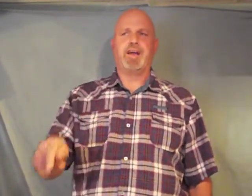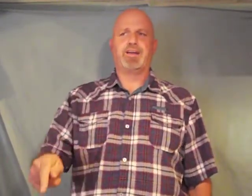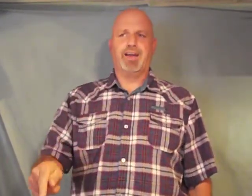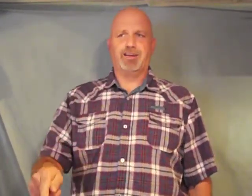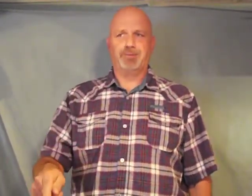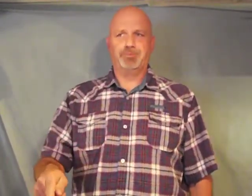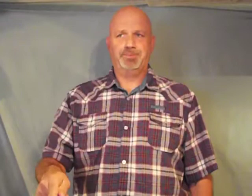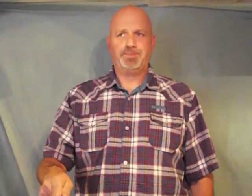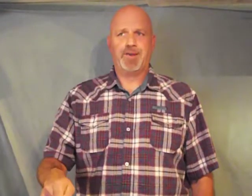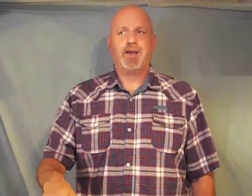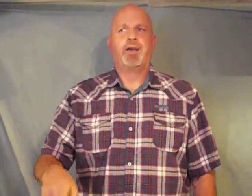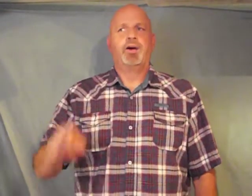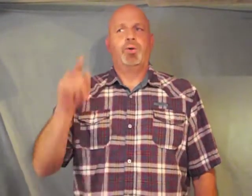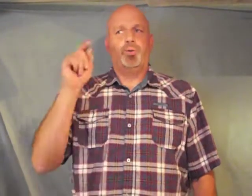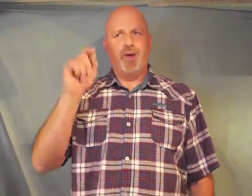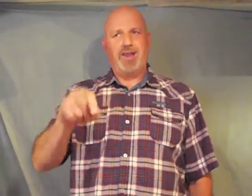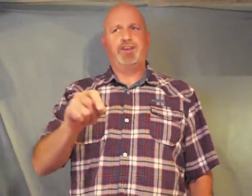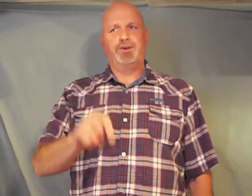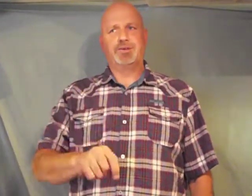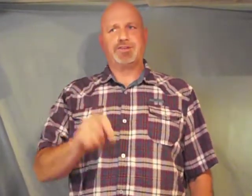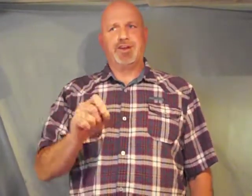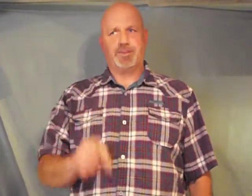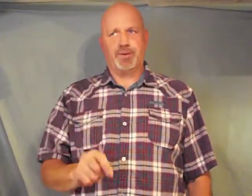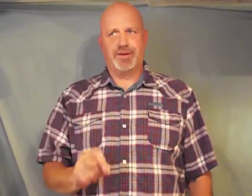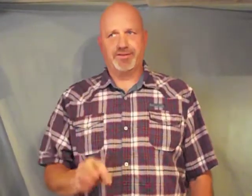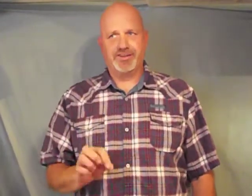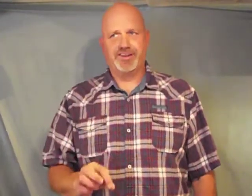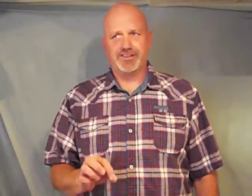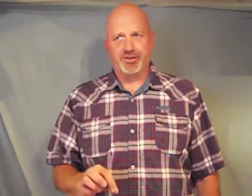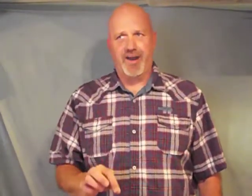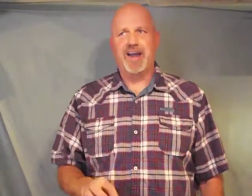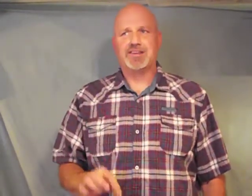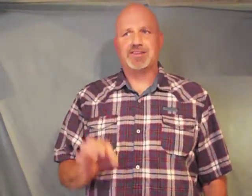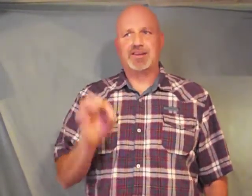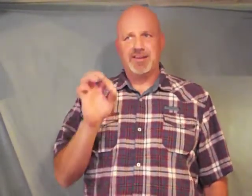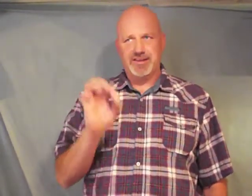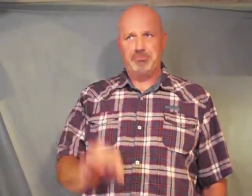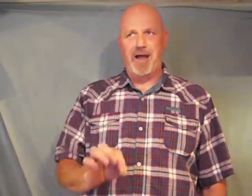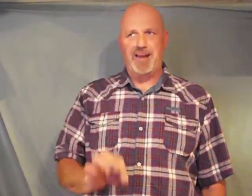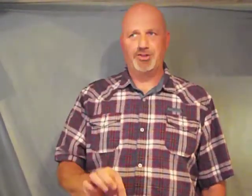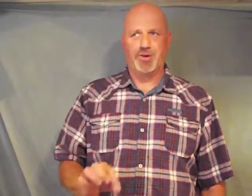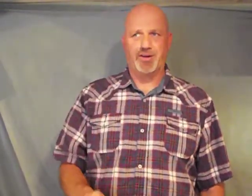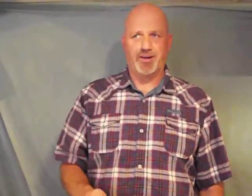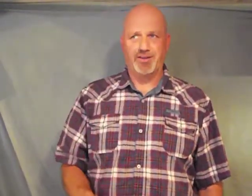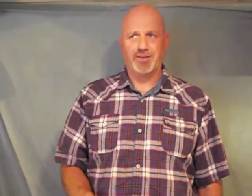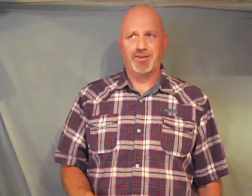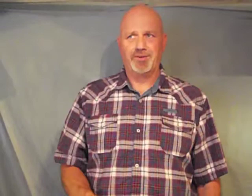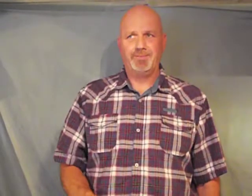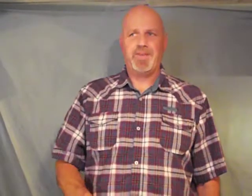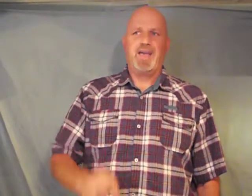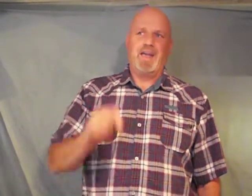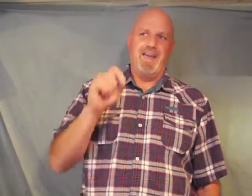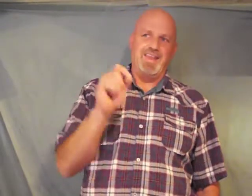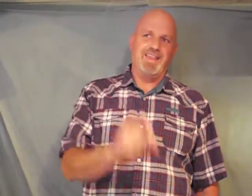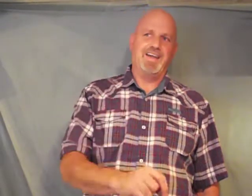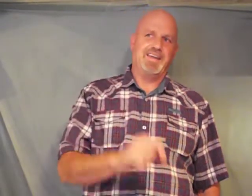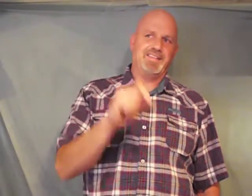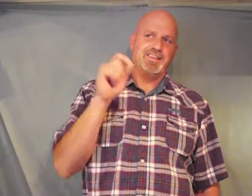kingdom we use the authority of Jesus Christ to bind you on earth and that the